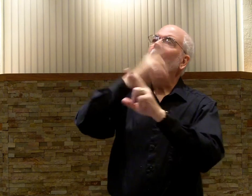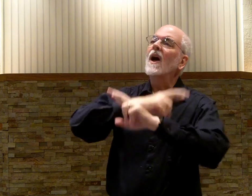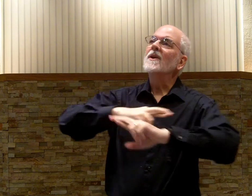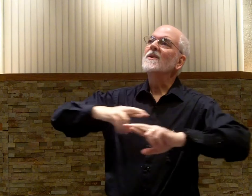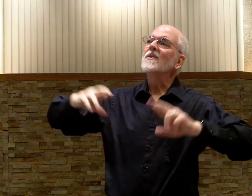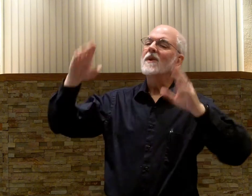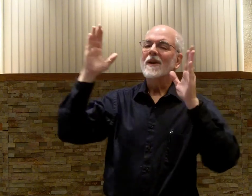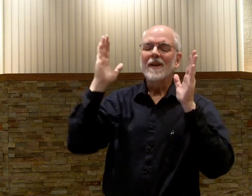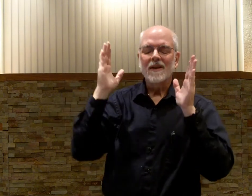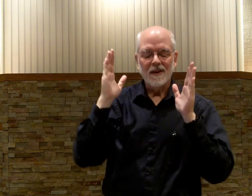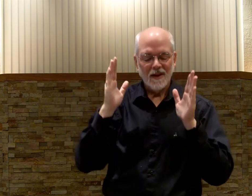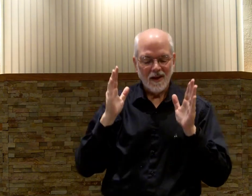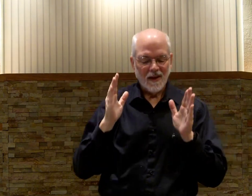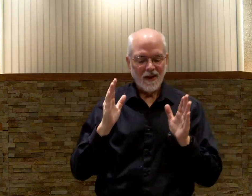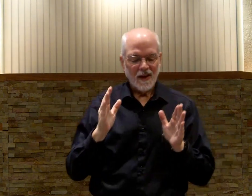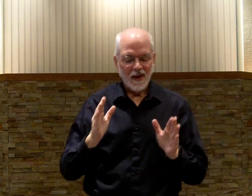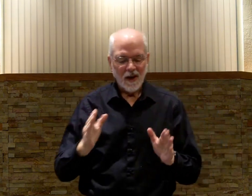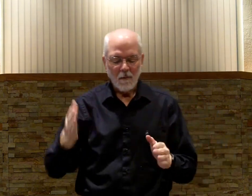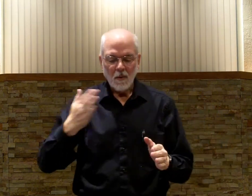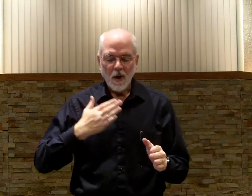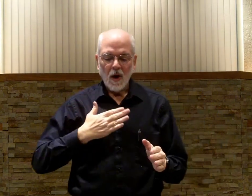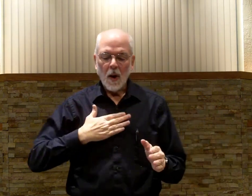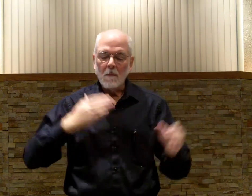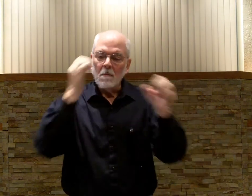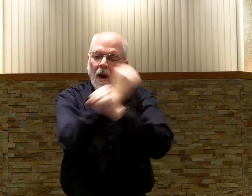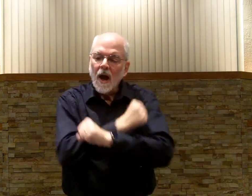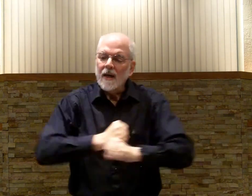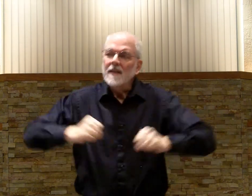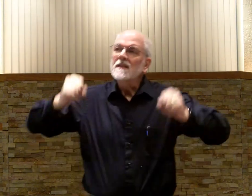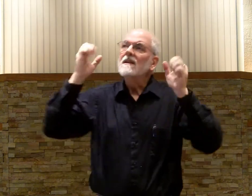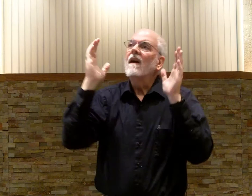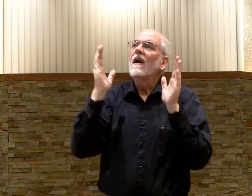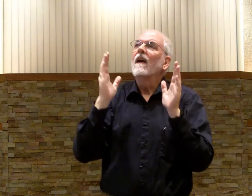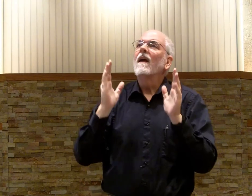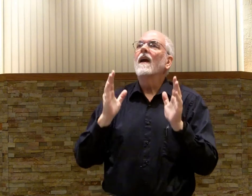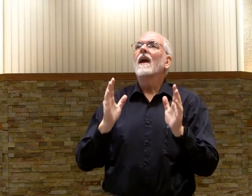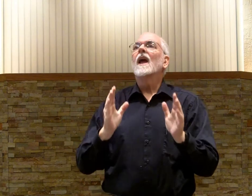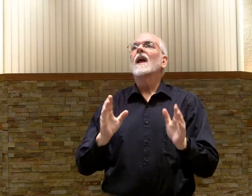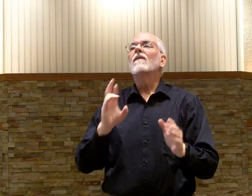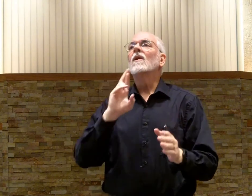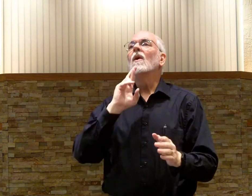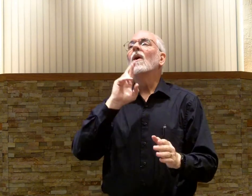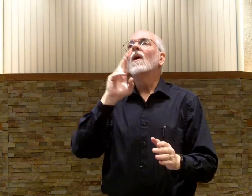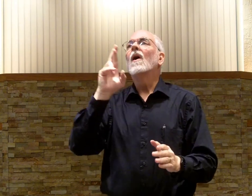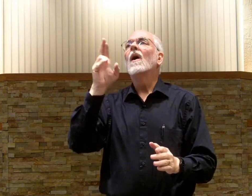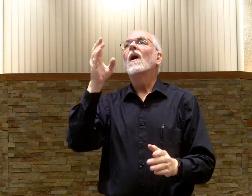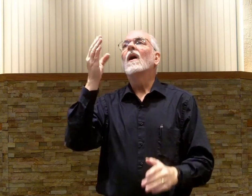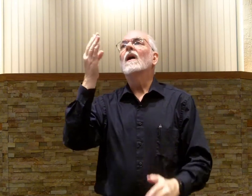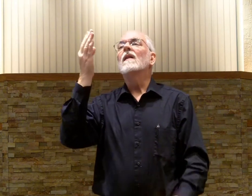Redeemer my Savior art